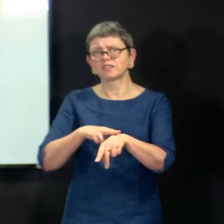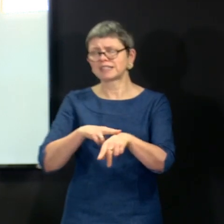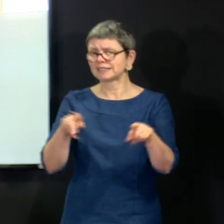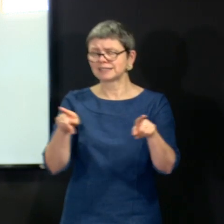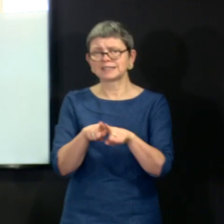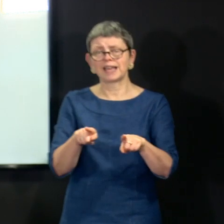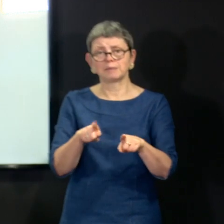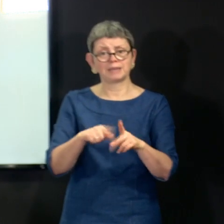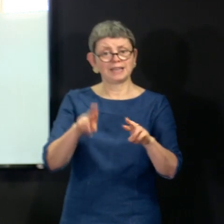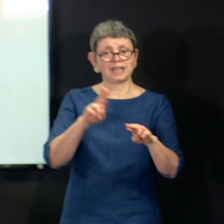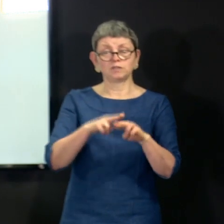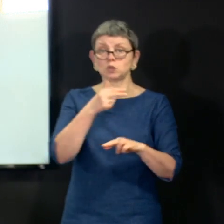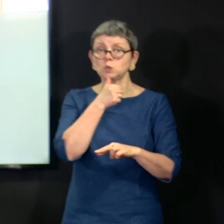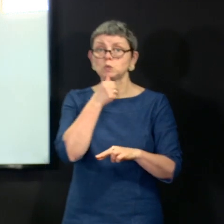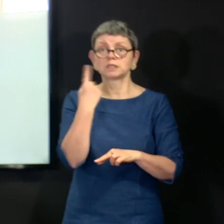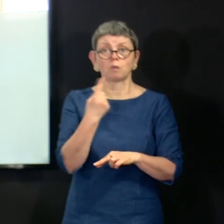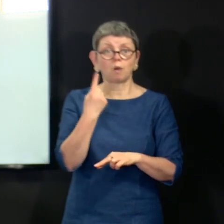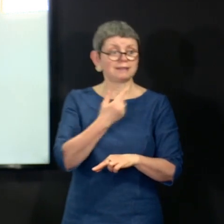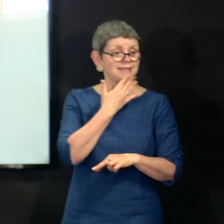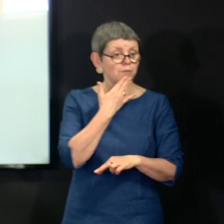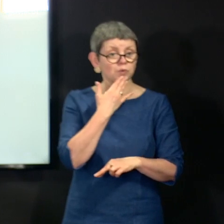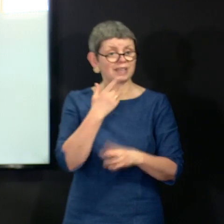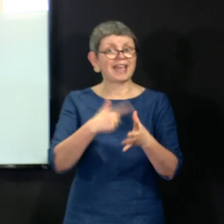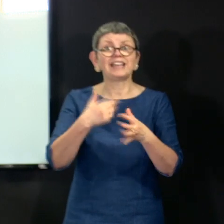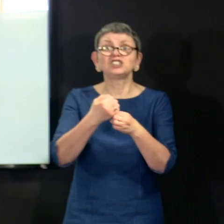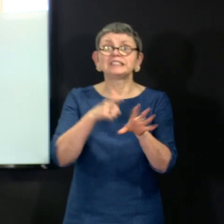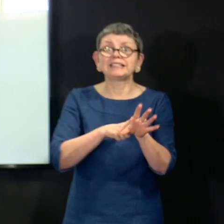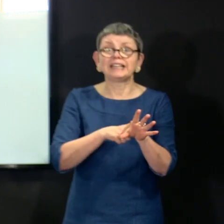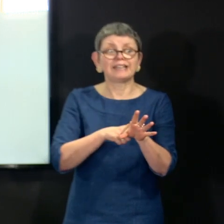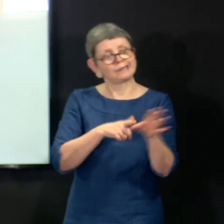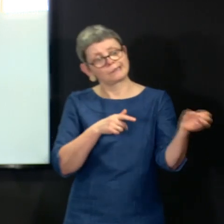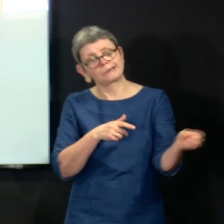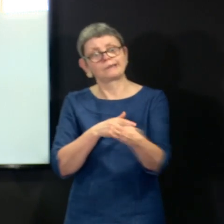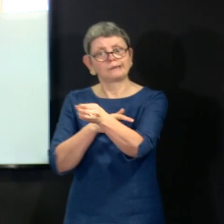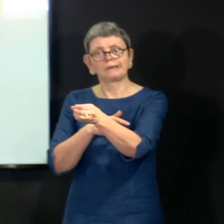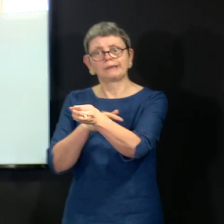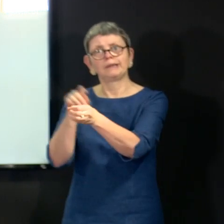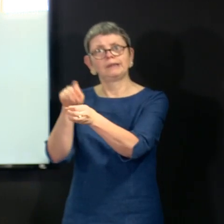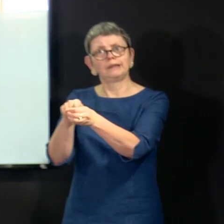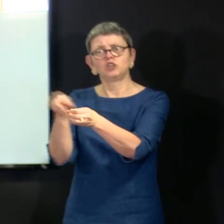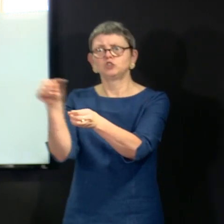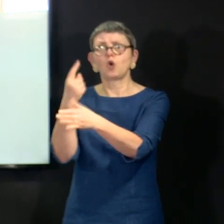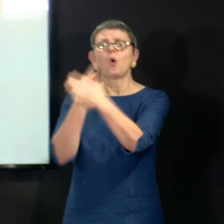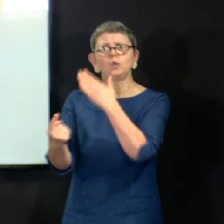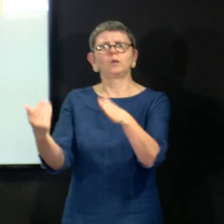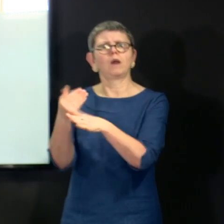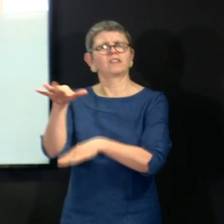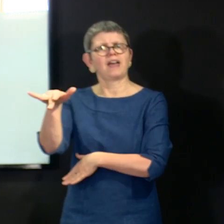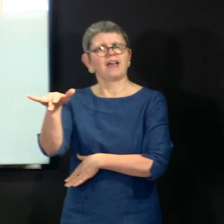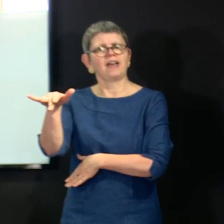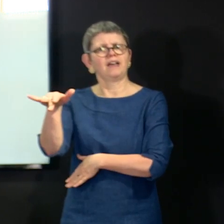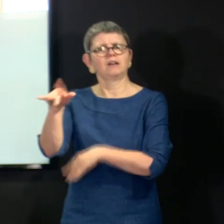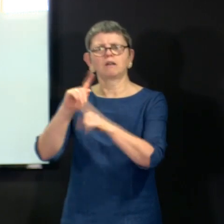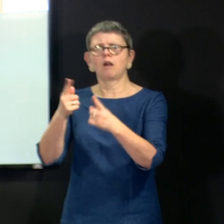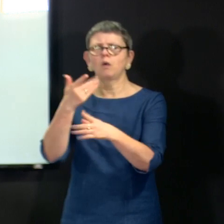use someone from the bank or an agency for care home X, they should stay in care home X. You can't have them in